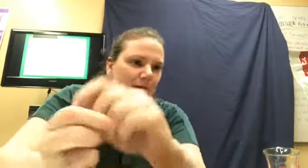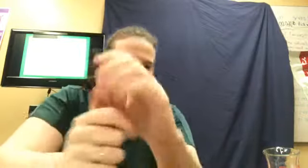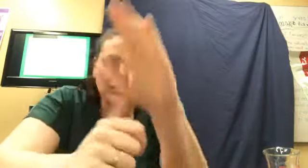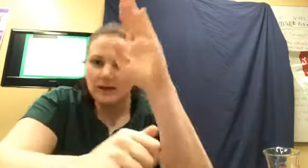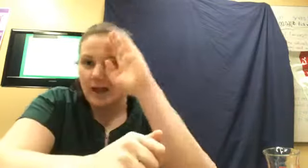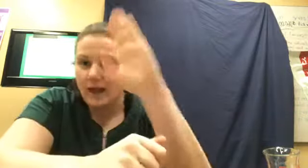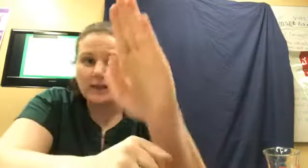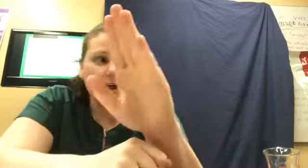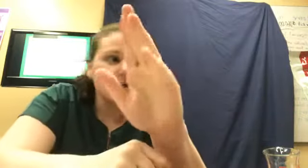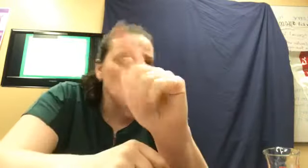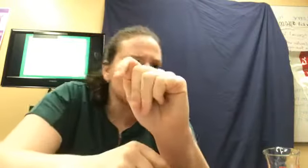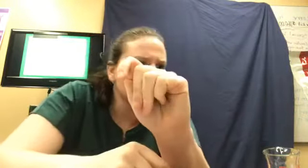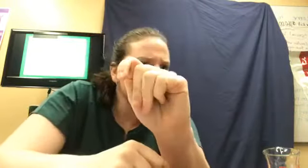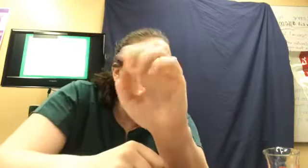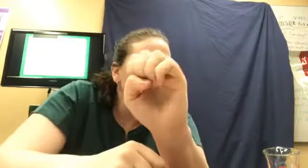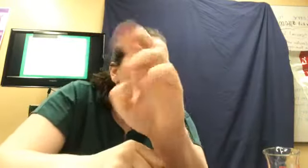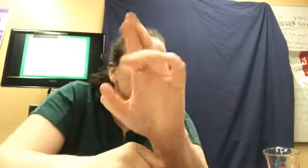Hello Teresa!